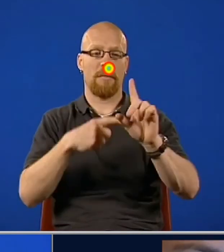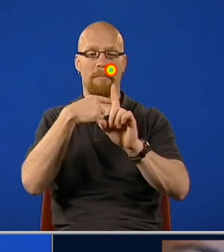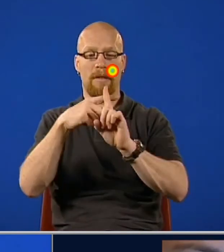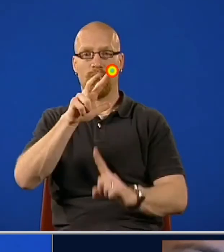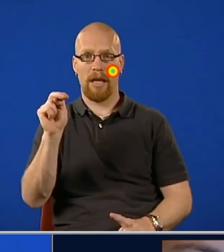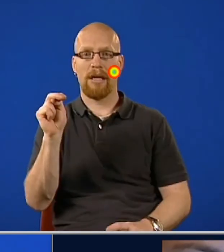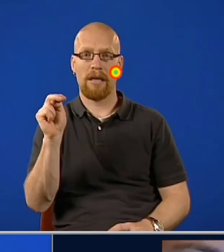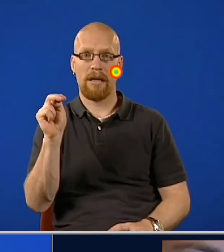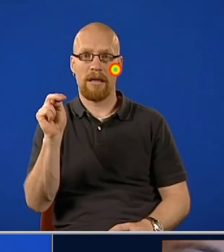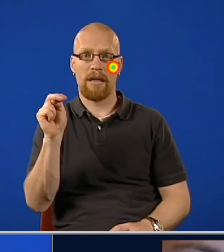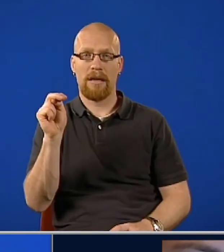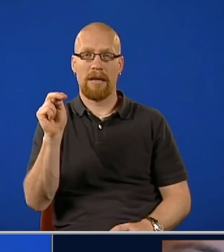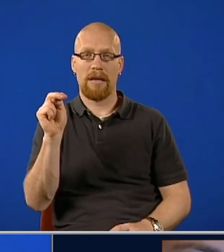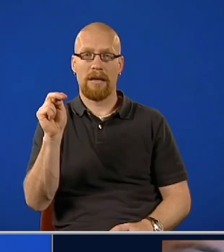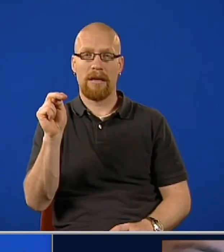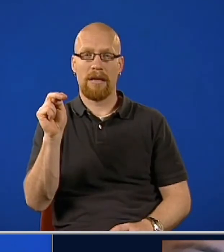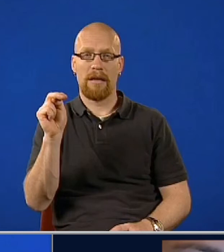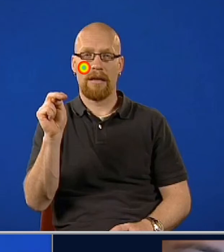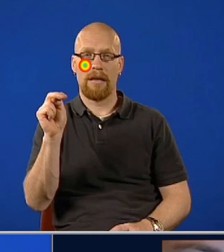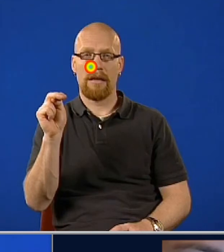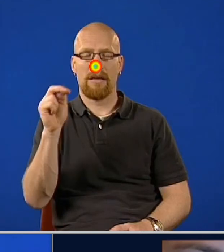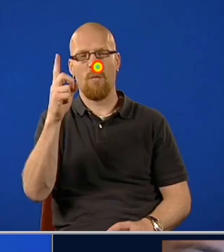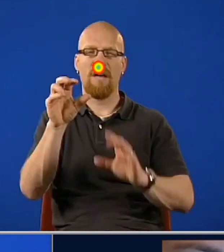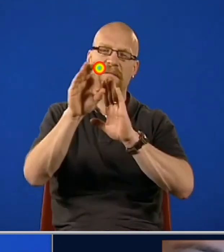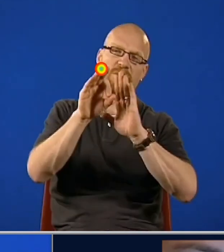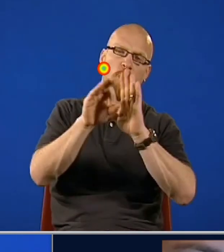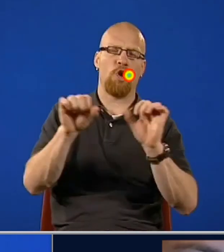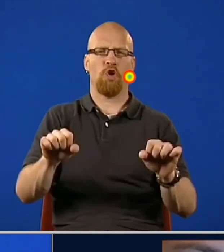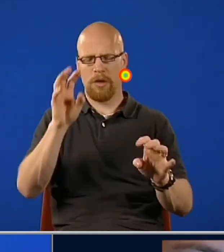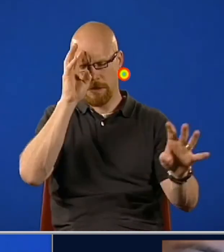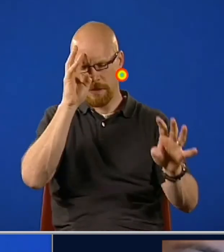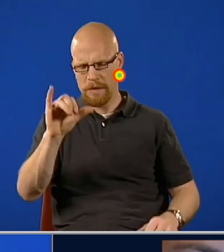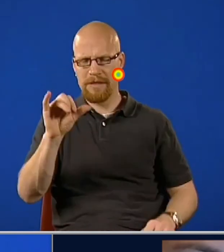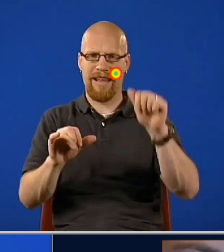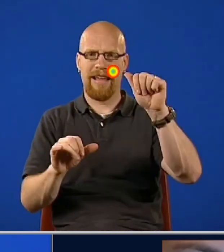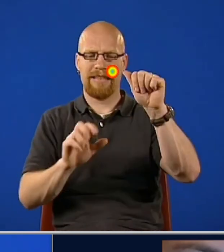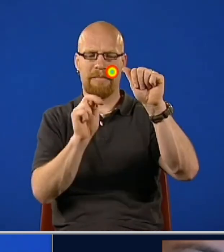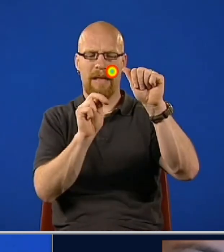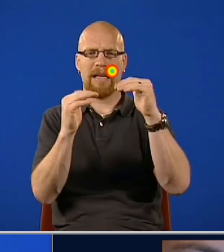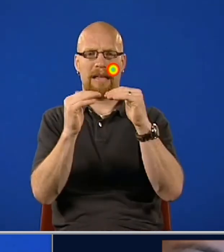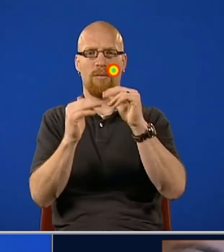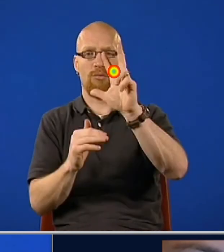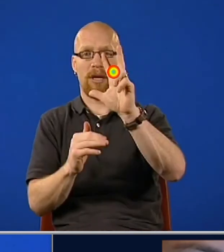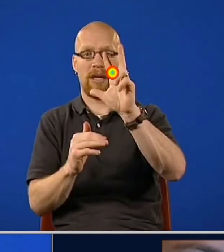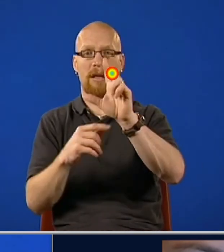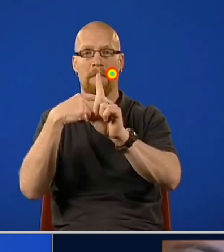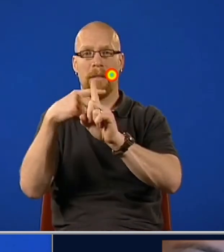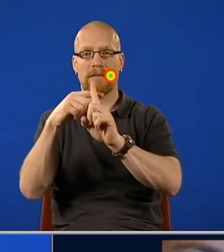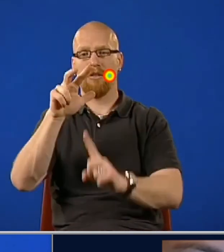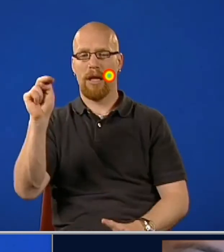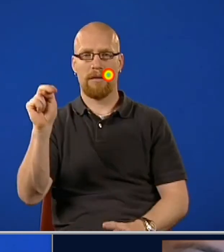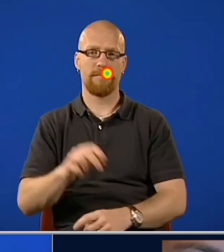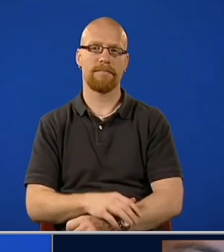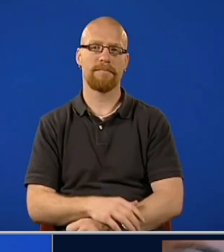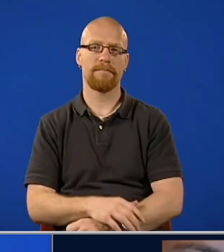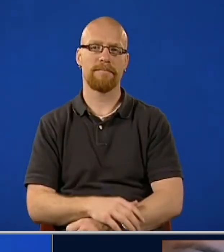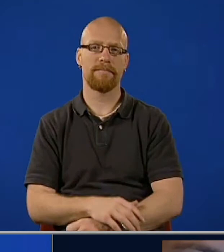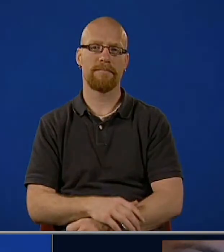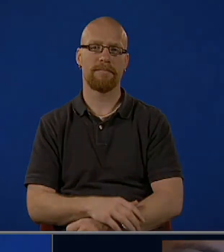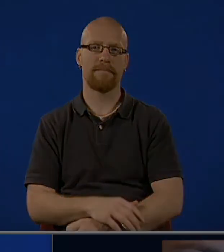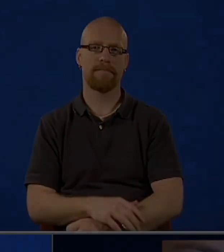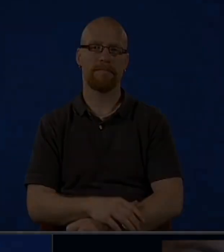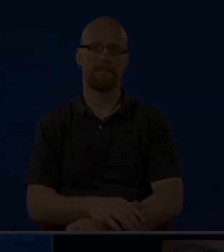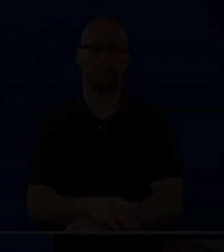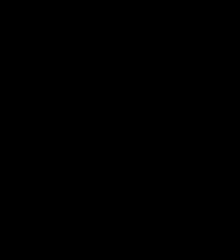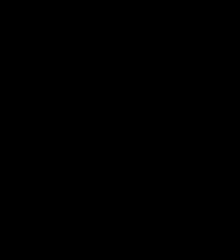3 n. Okay, so that's one formula that we could come up with. A sub n is 3 plus 3 n. Okay. Okay.